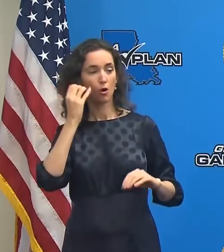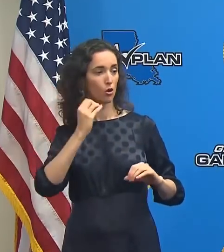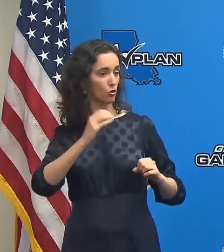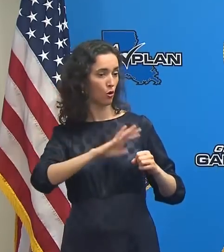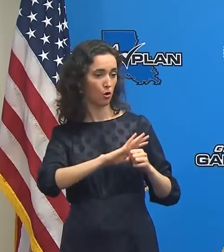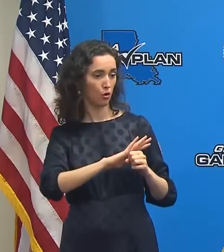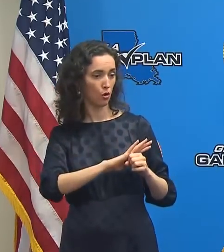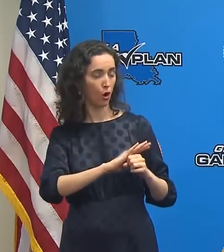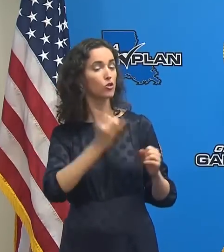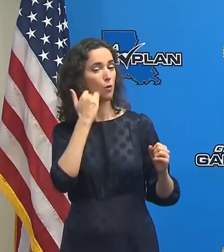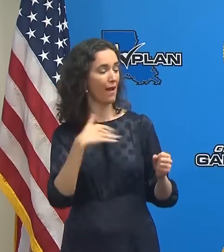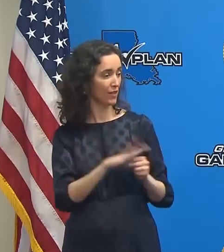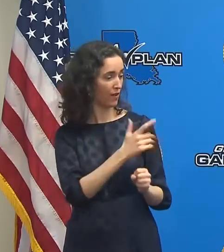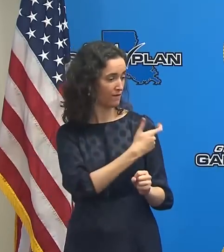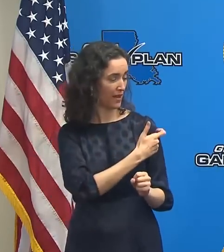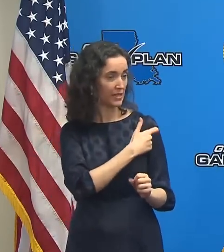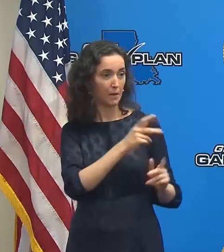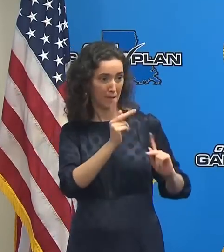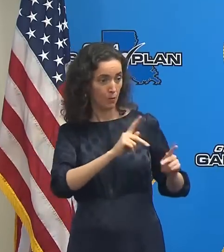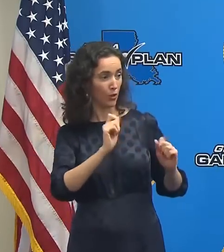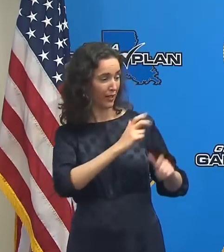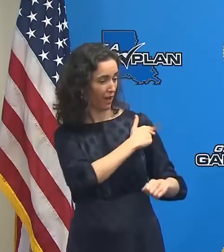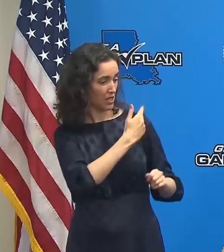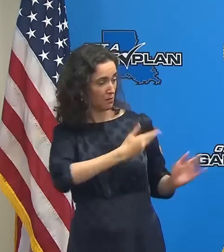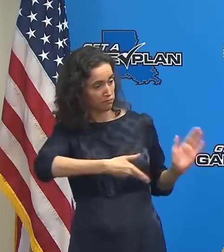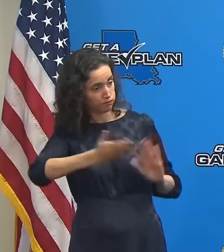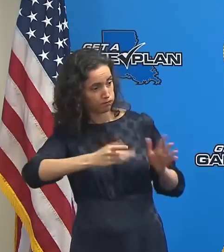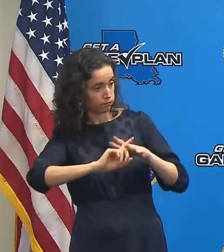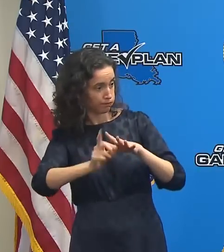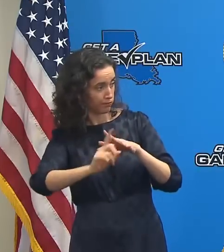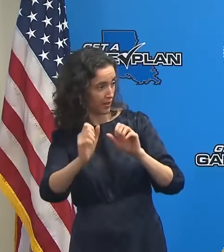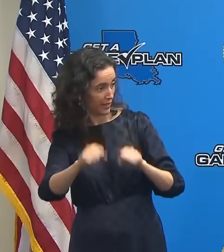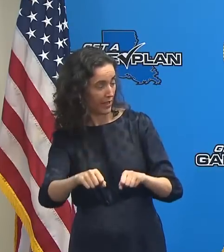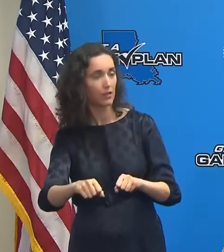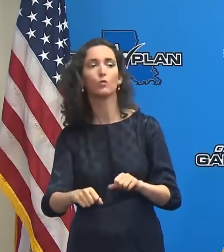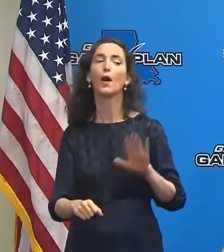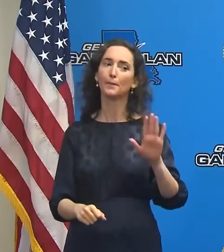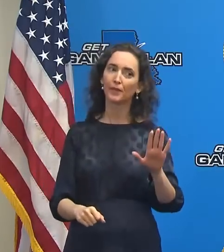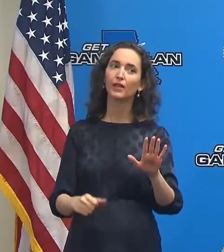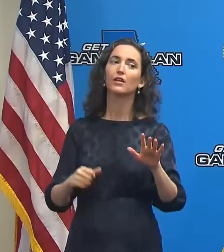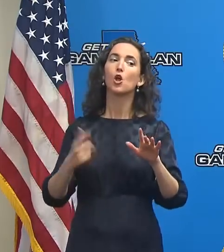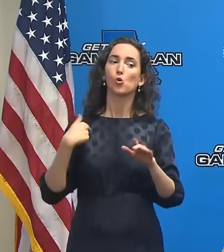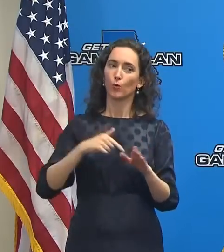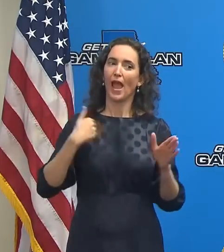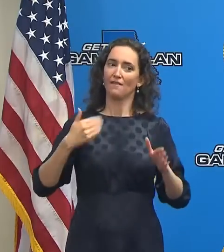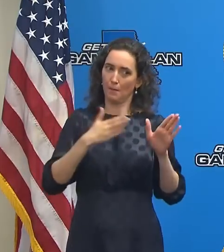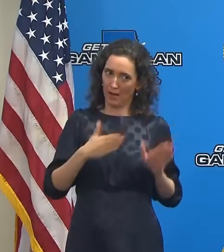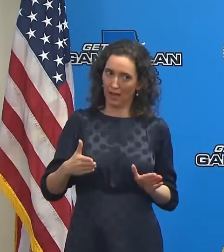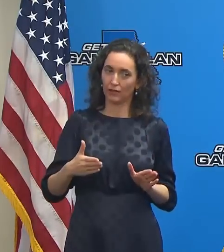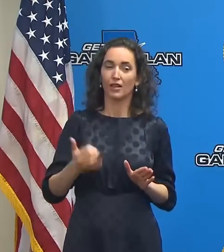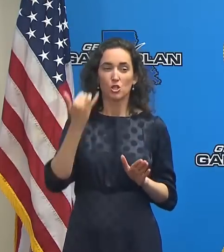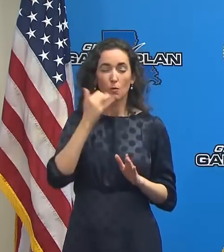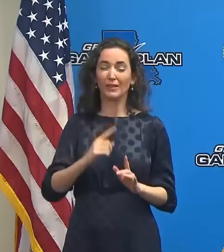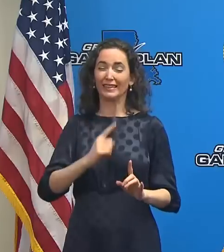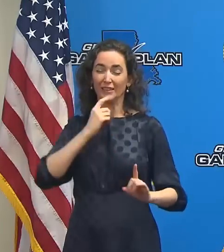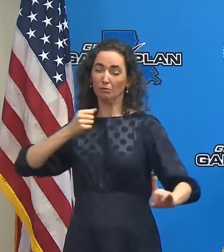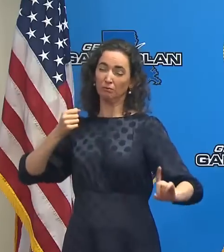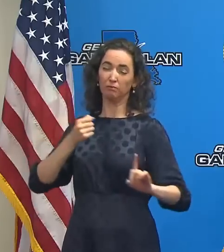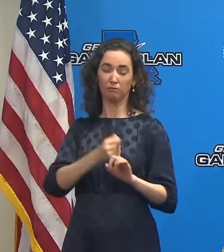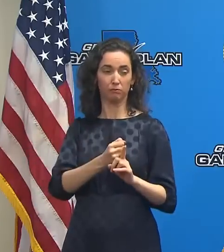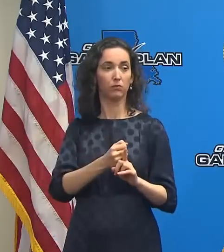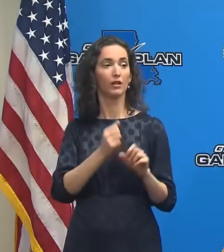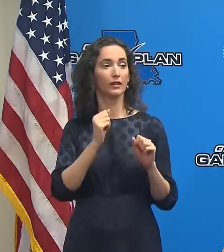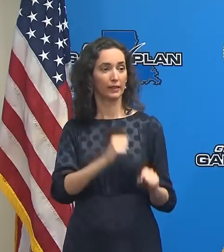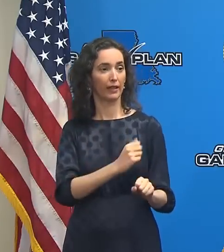Yeah, well, we have plans to to with certain strikes to evacuate hospitals. That is not something that we would do